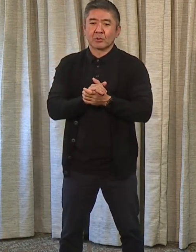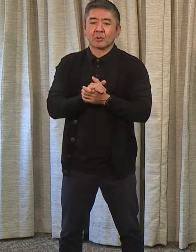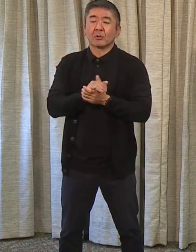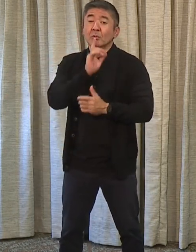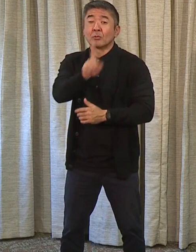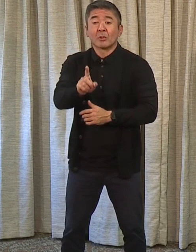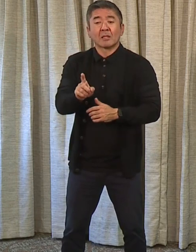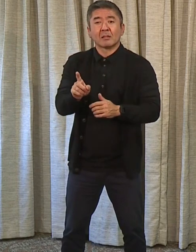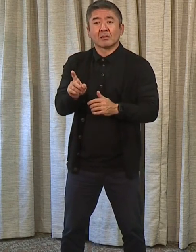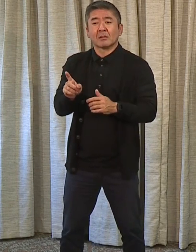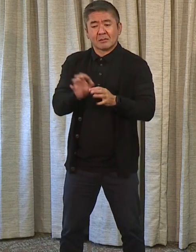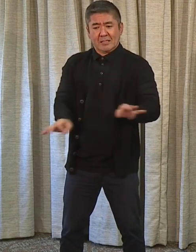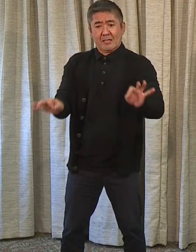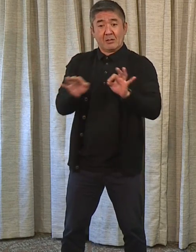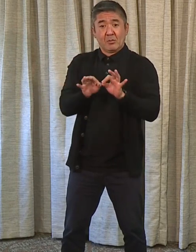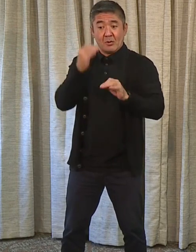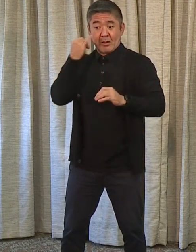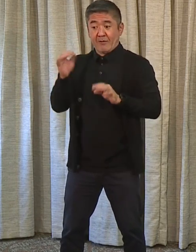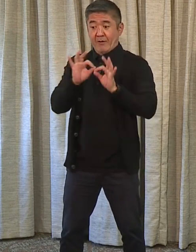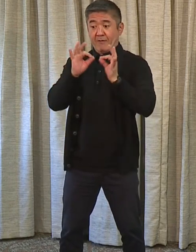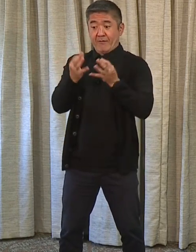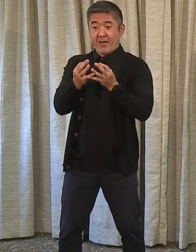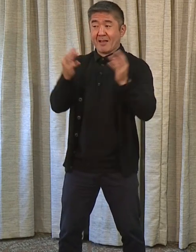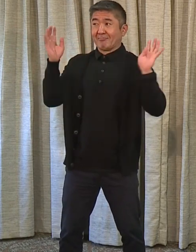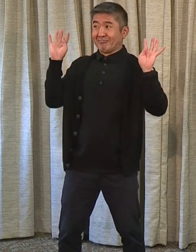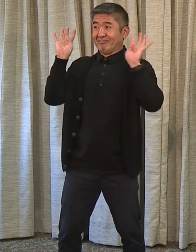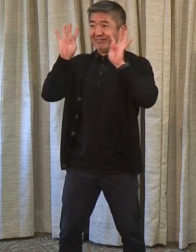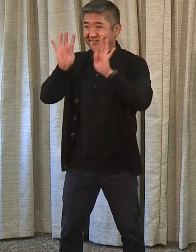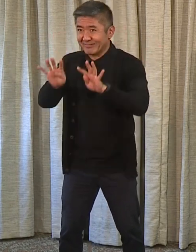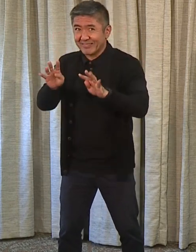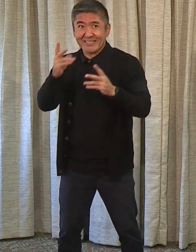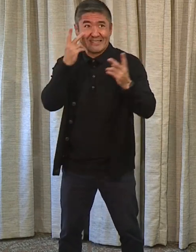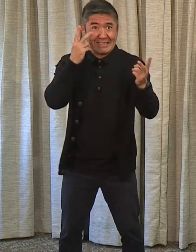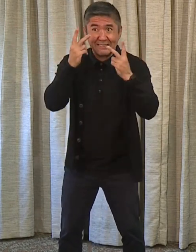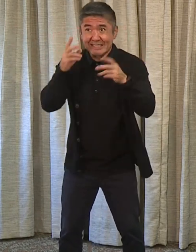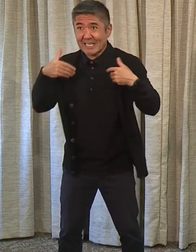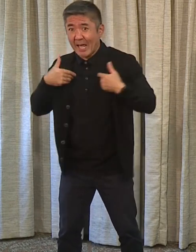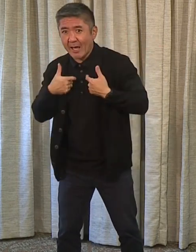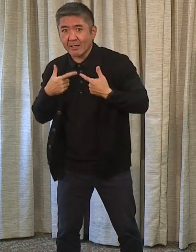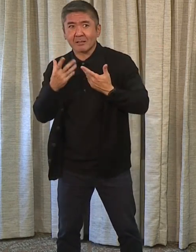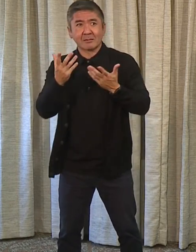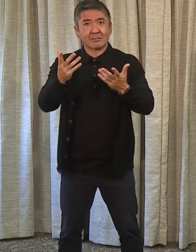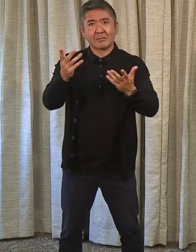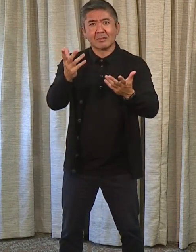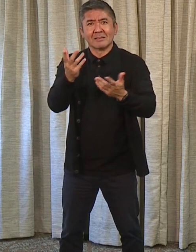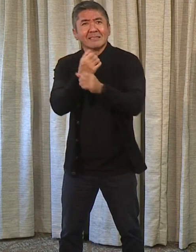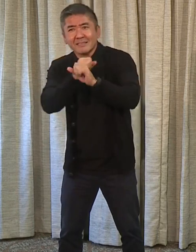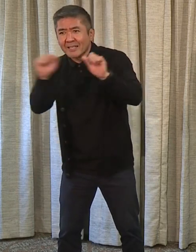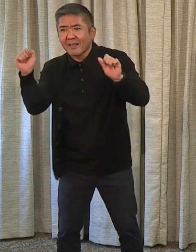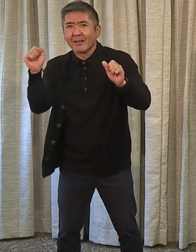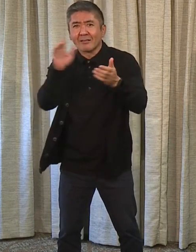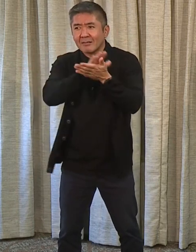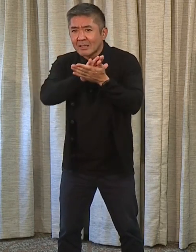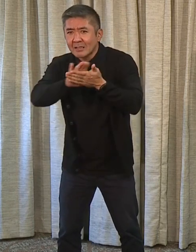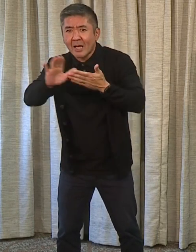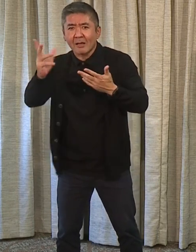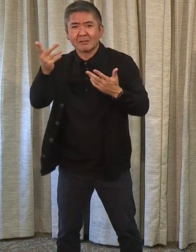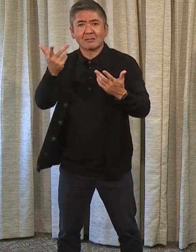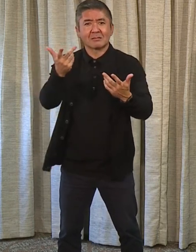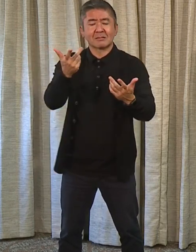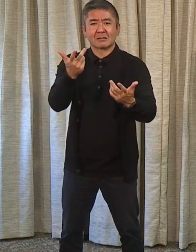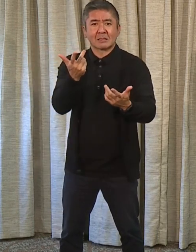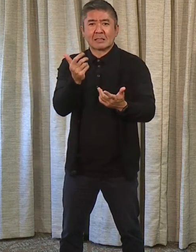that when families come out that they see the animals in a good condition. They are, they're well-made, well-cared for.